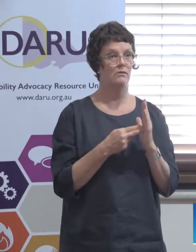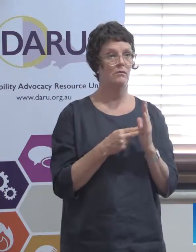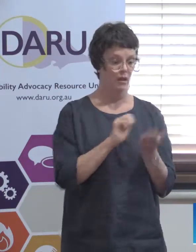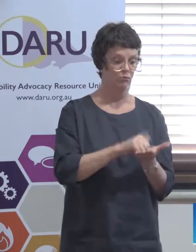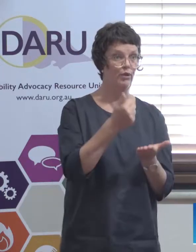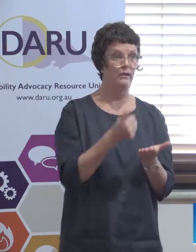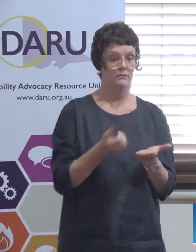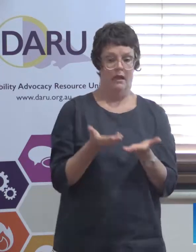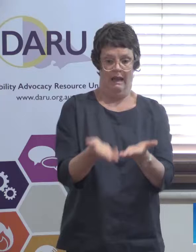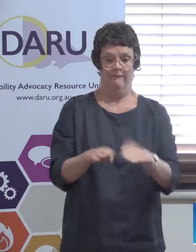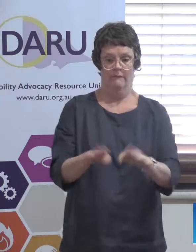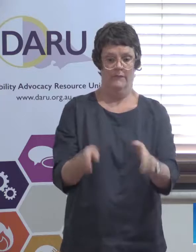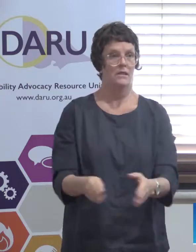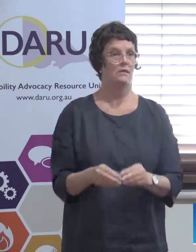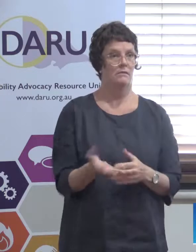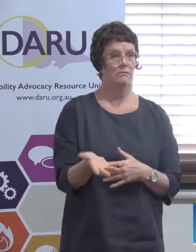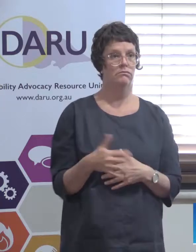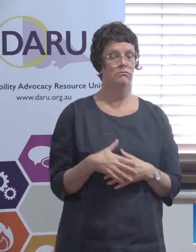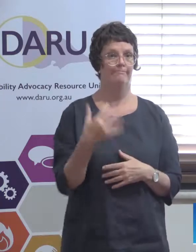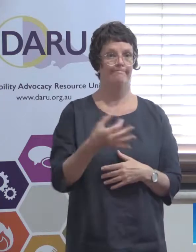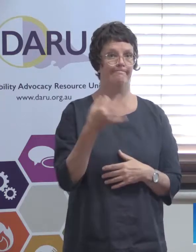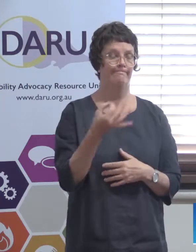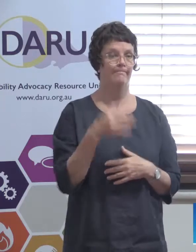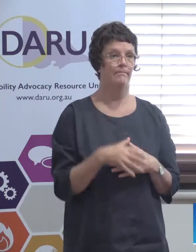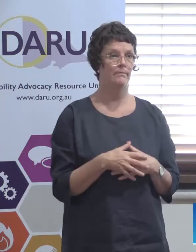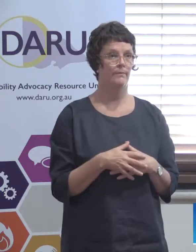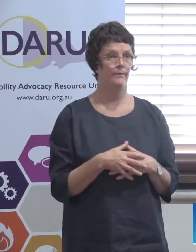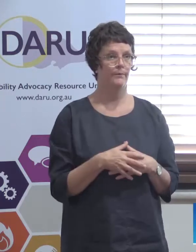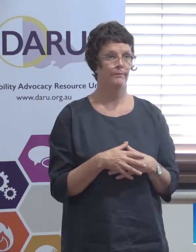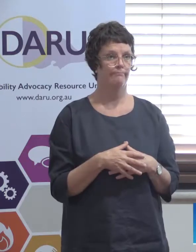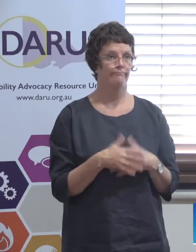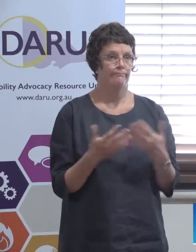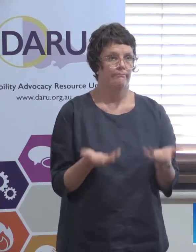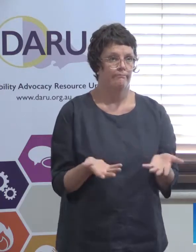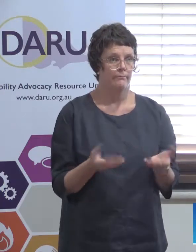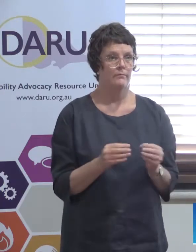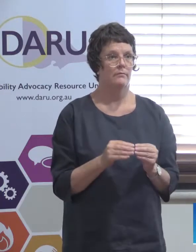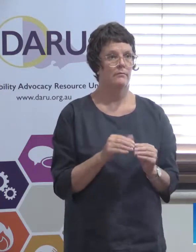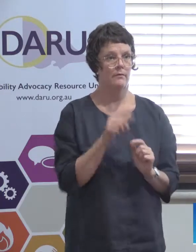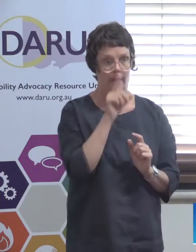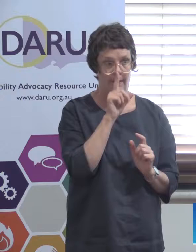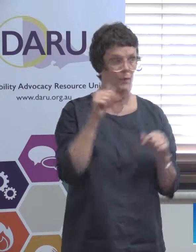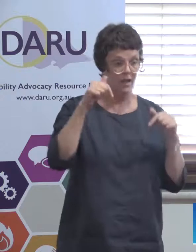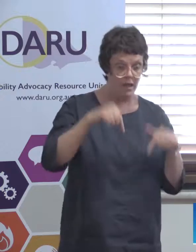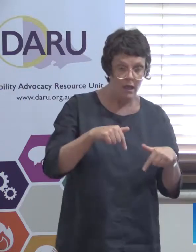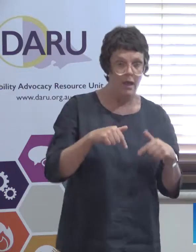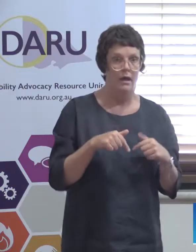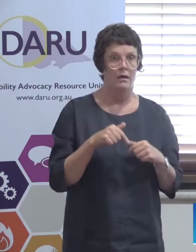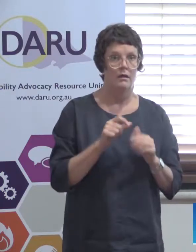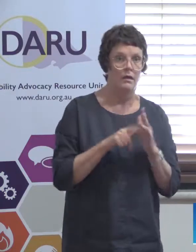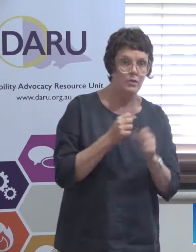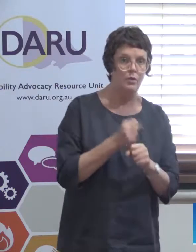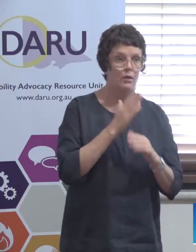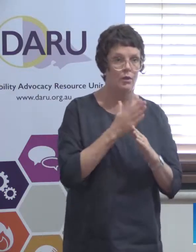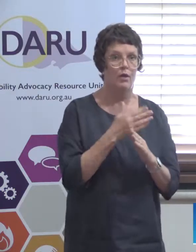and it's still the people in the room who have to use you know take quotes out of it and and and you know